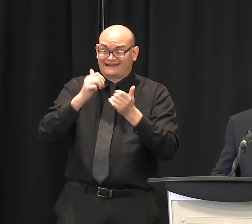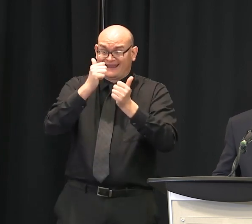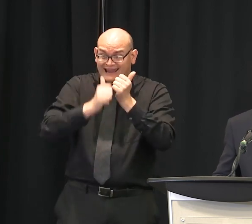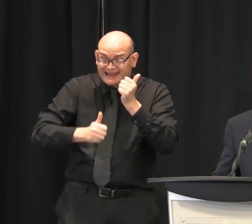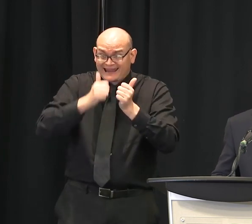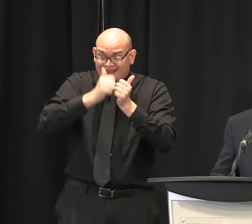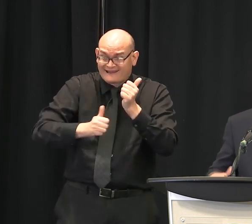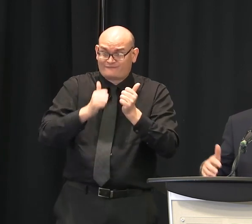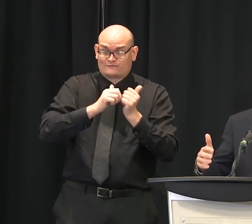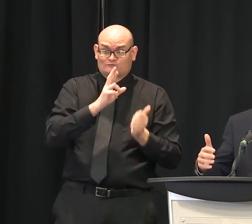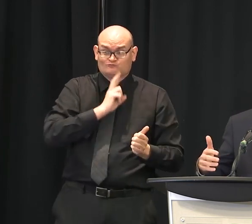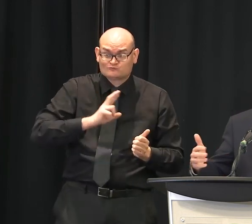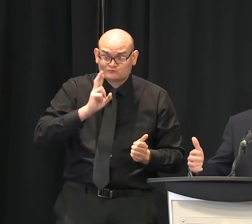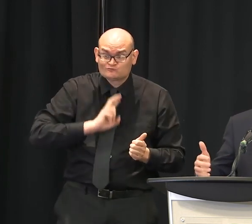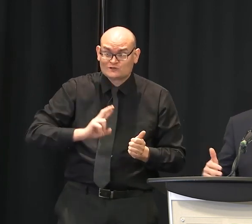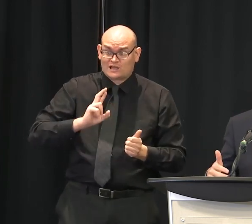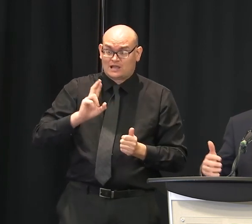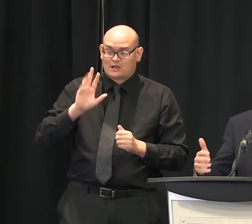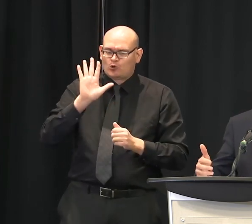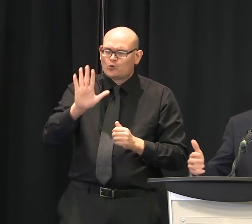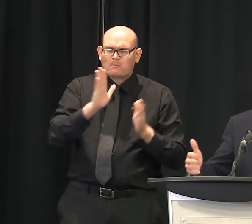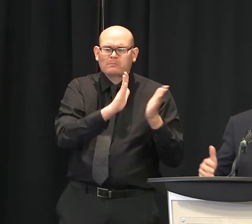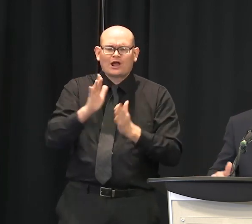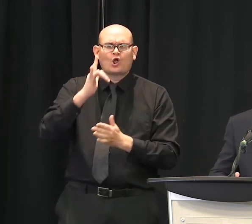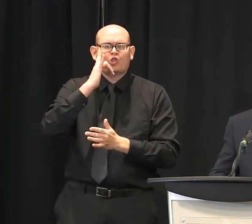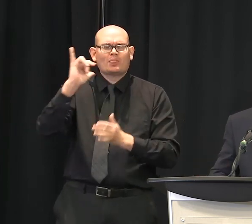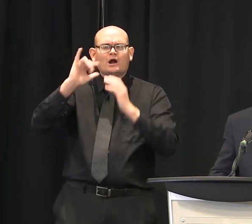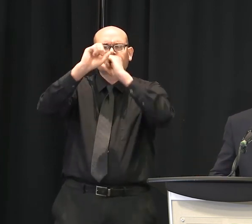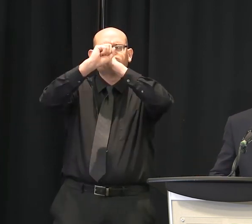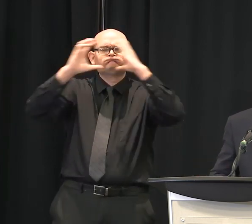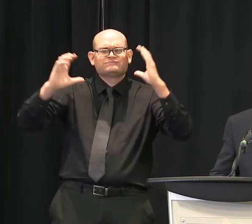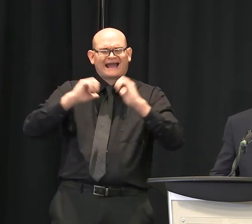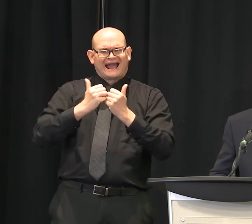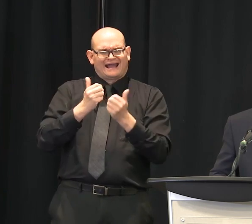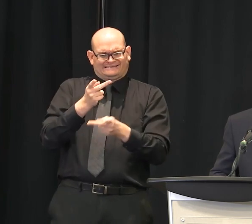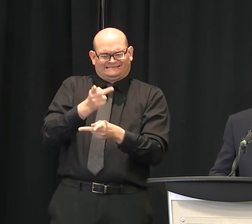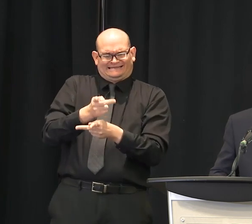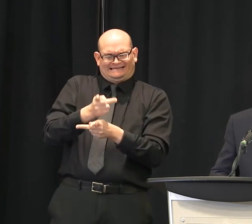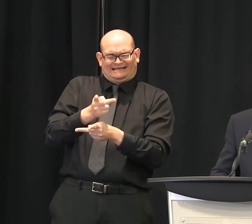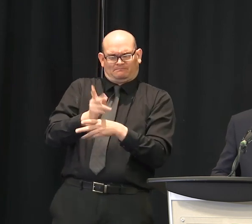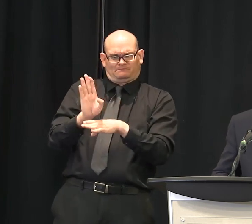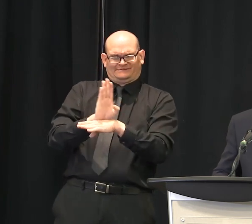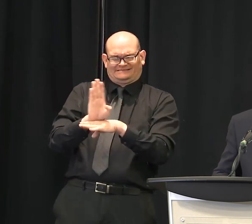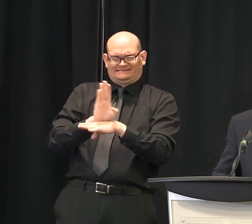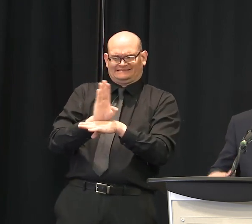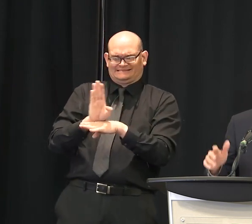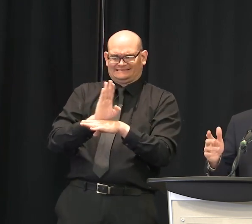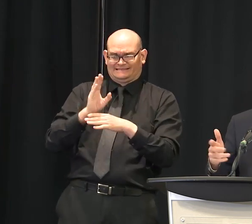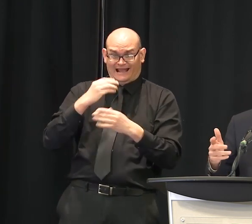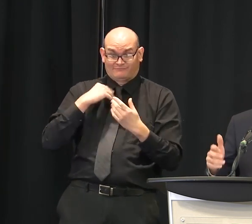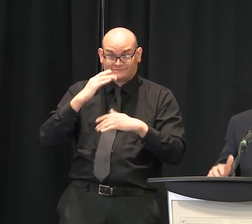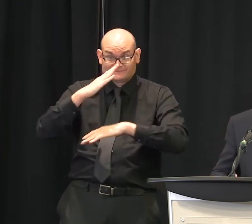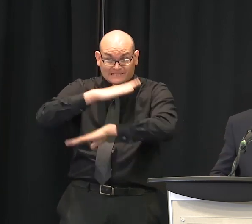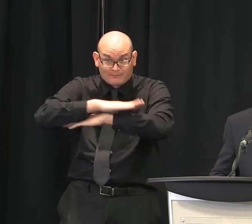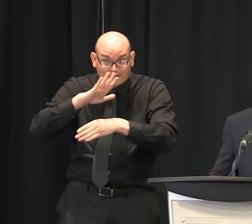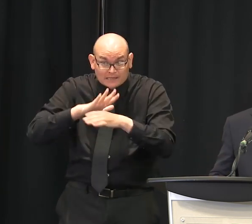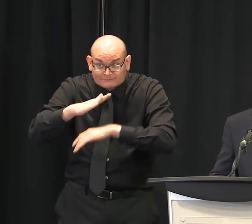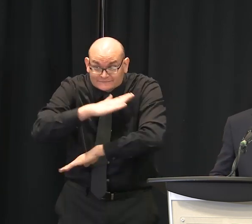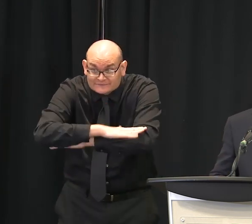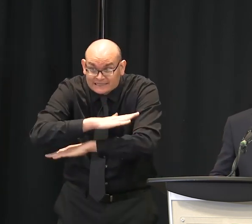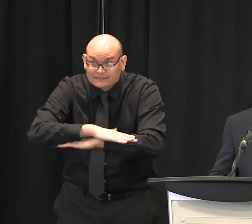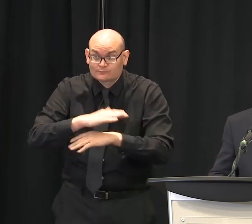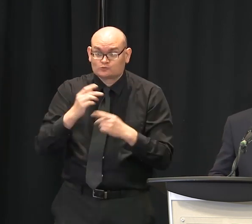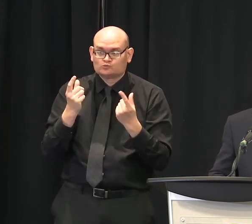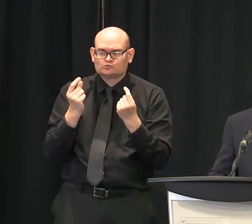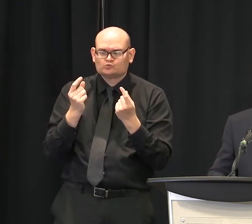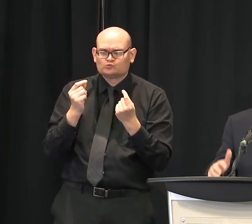do they need. If they need some additional space for outside dining, we've worked that out with every single individual restaurant owner.